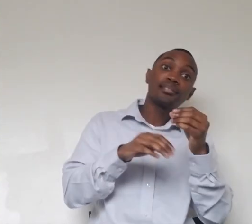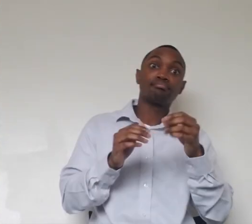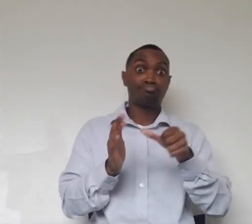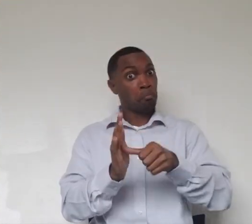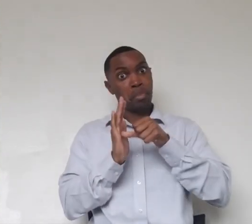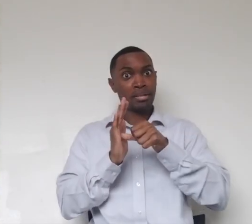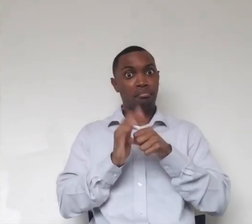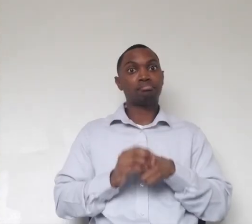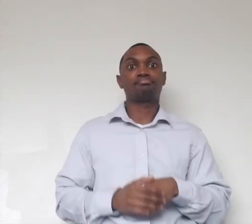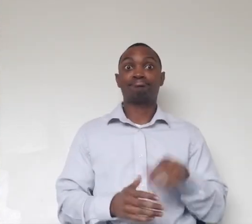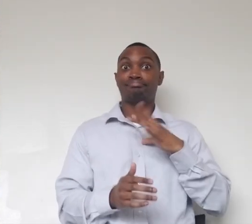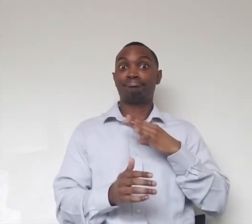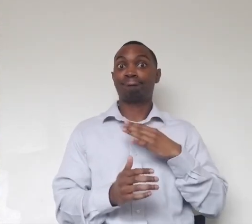You're going try and call him? Yeah. John!